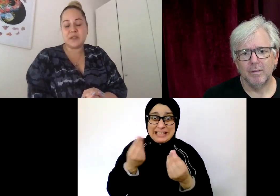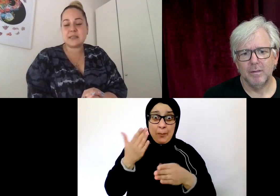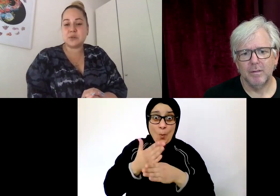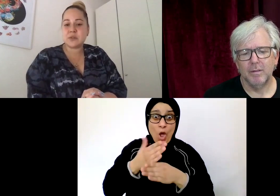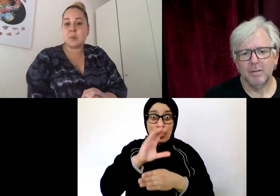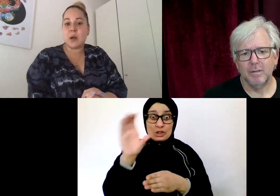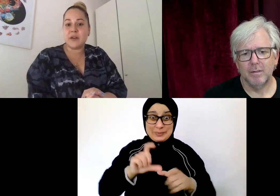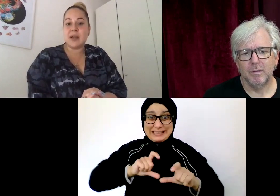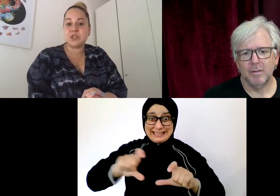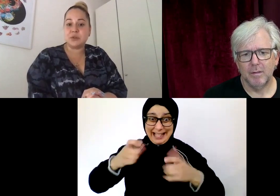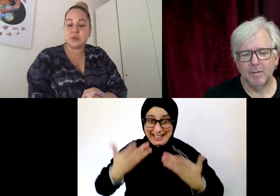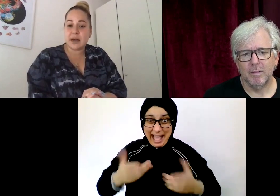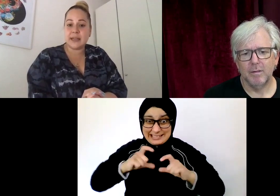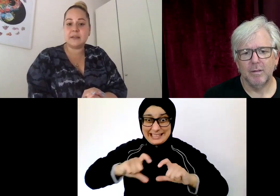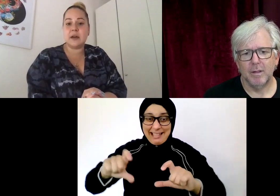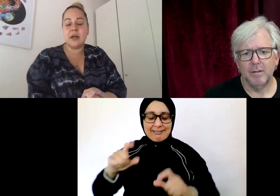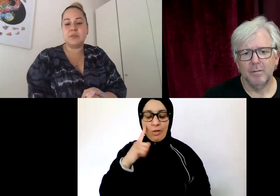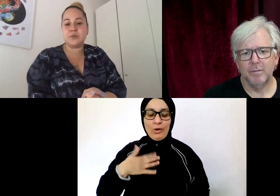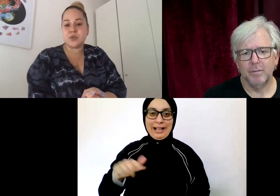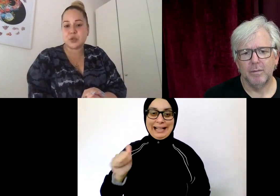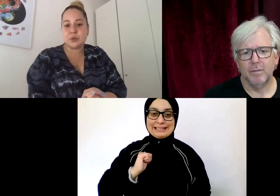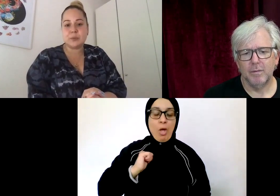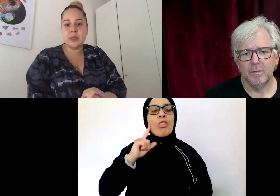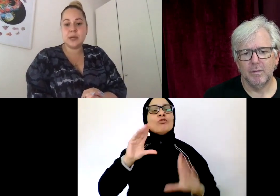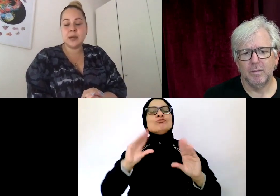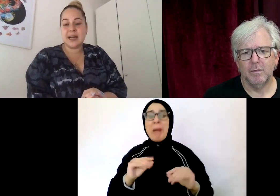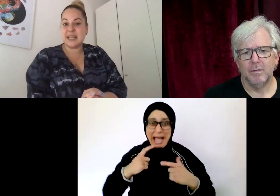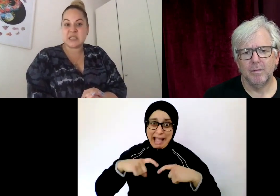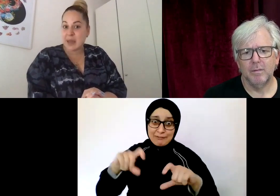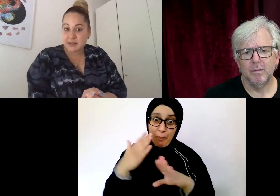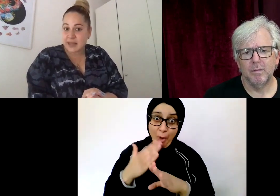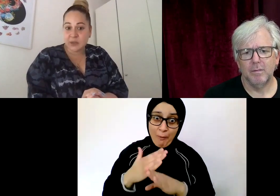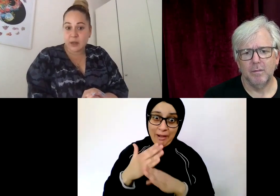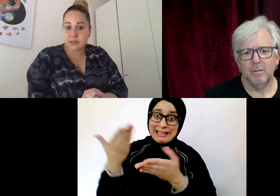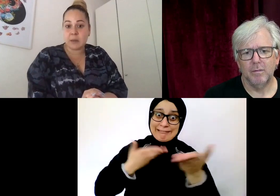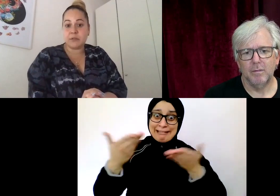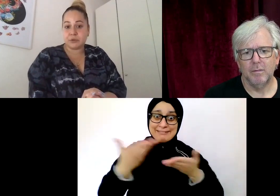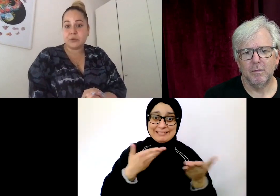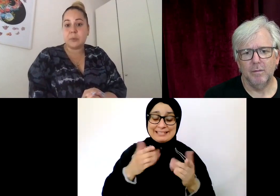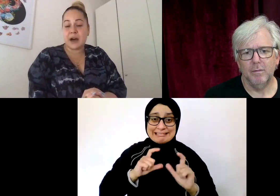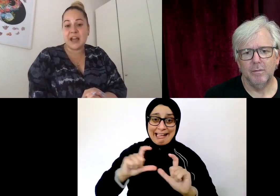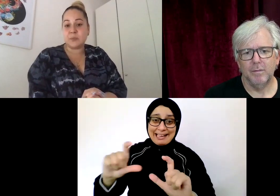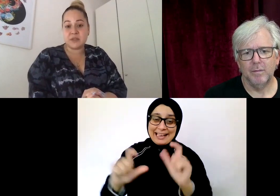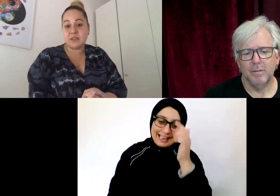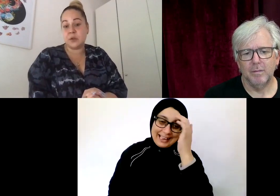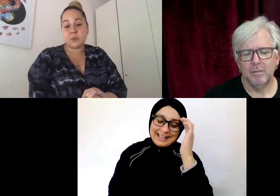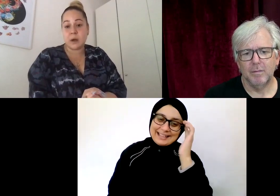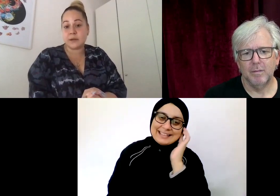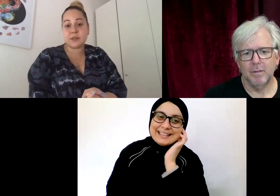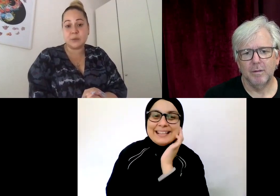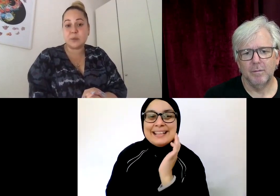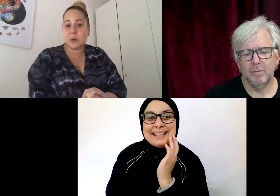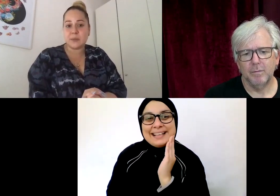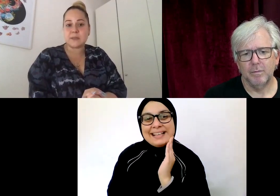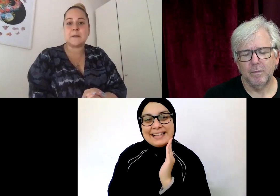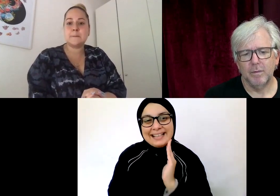the birth, there's still some work that I am doing online through Zoom. I didn't expect any work to come through. But I have been receiving lots of work.